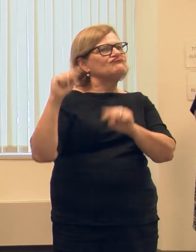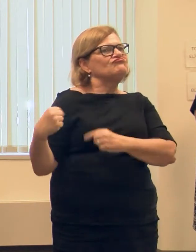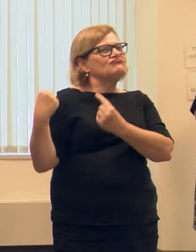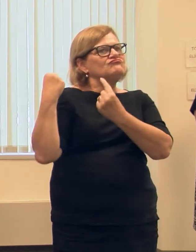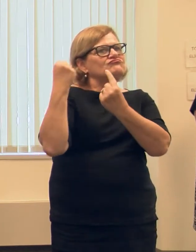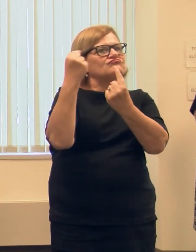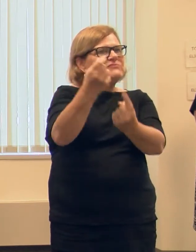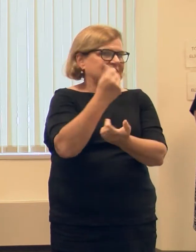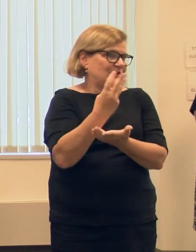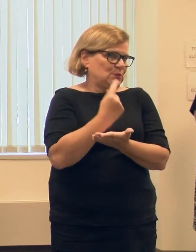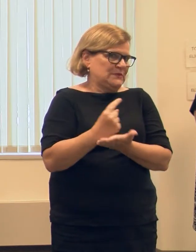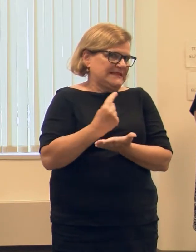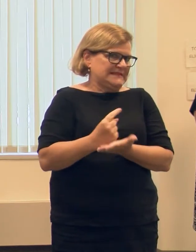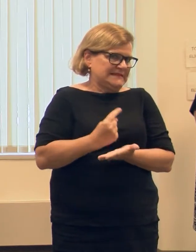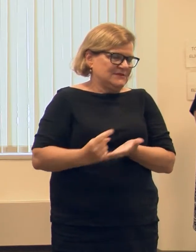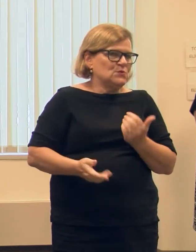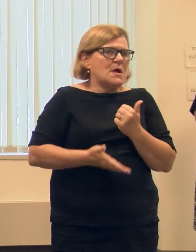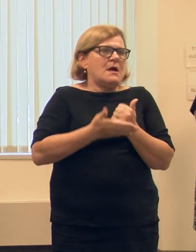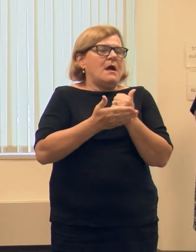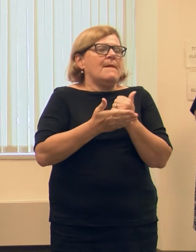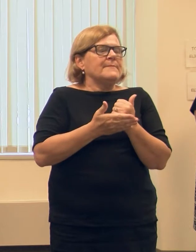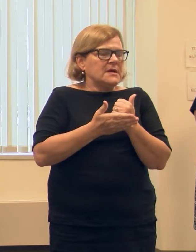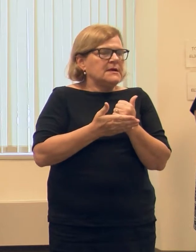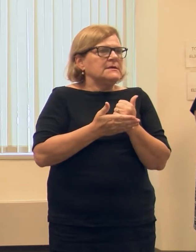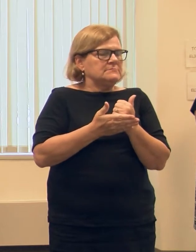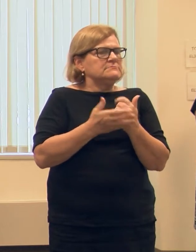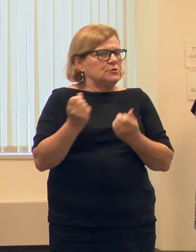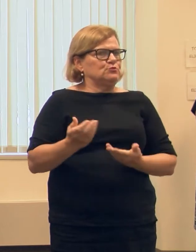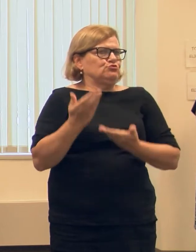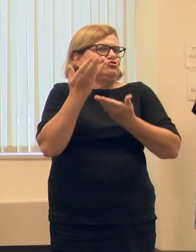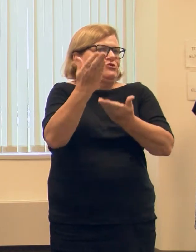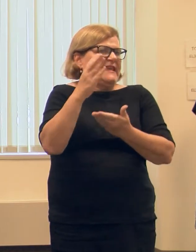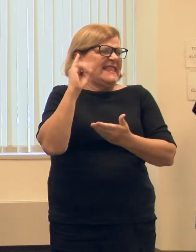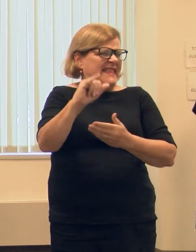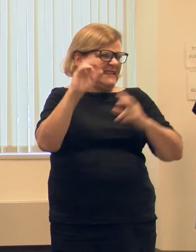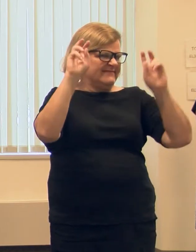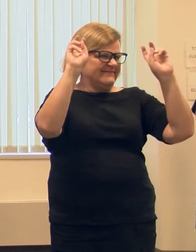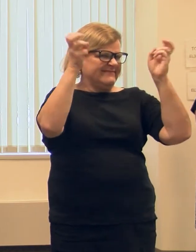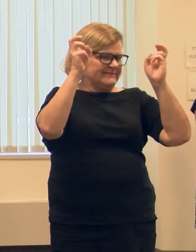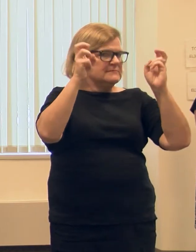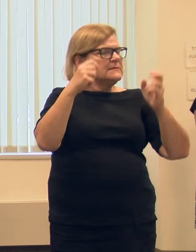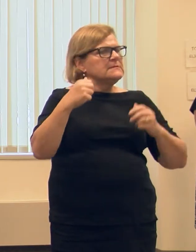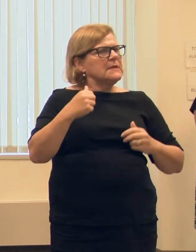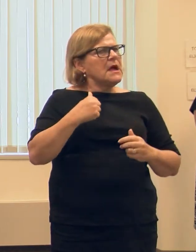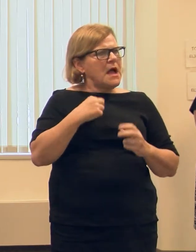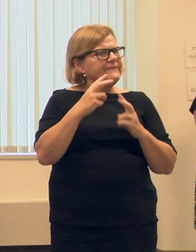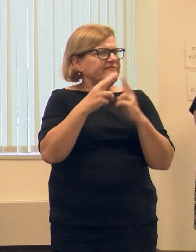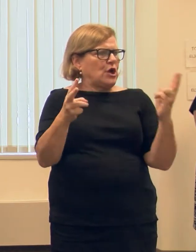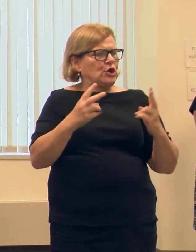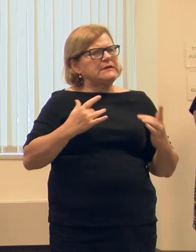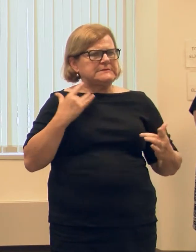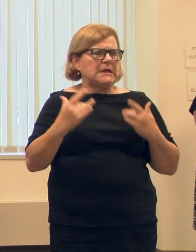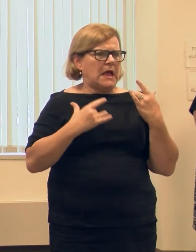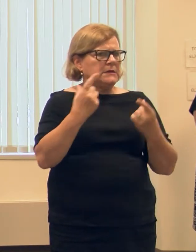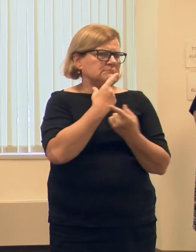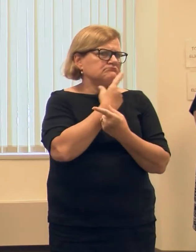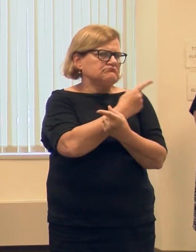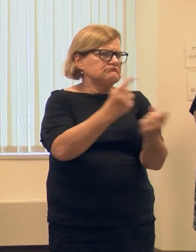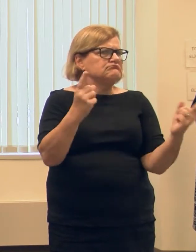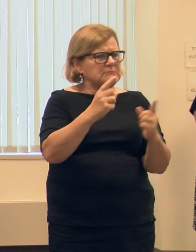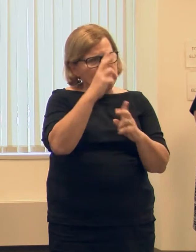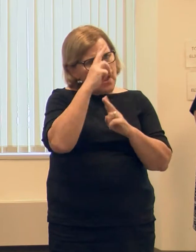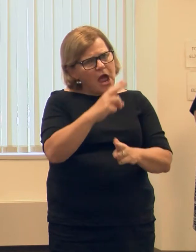over the last several weeks in helping to bring this recommendation forward, a recommendation that I am very excited and